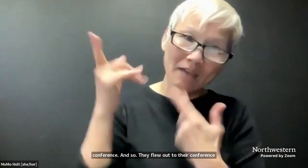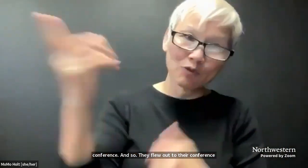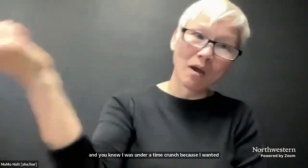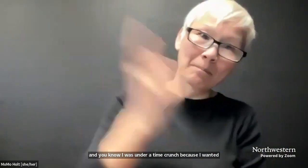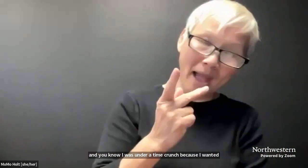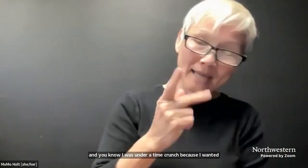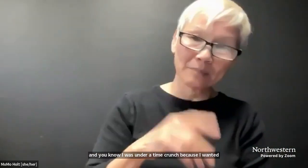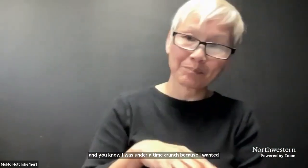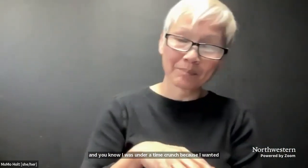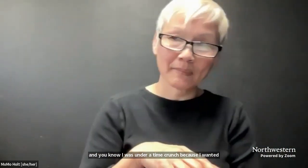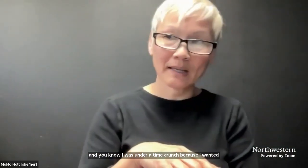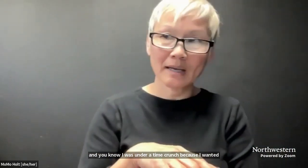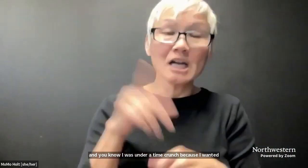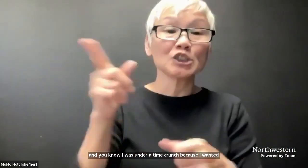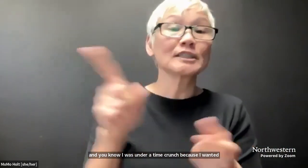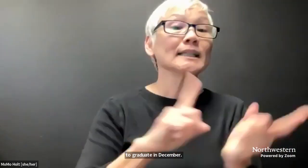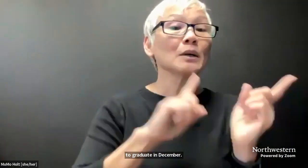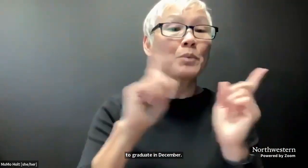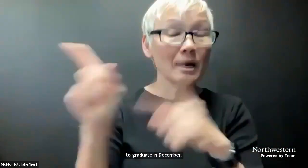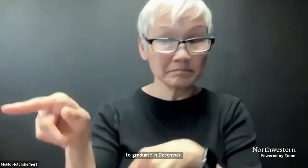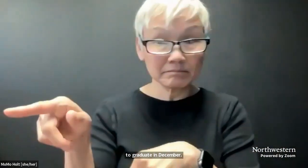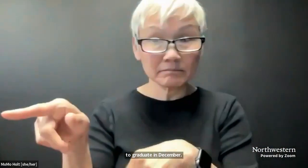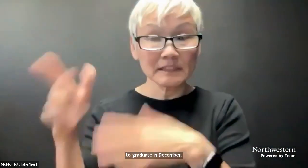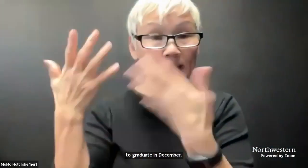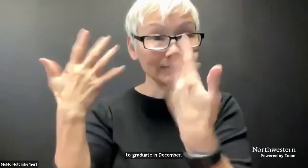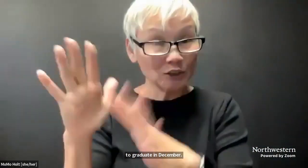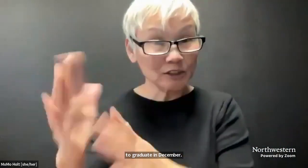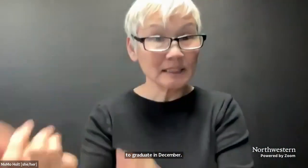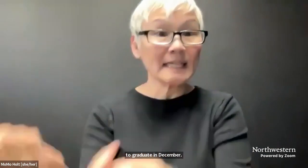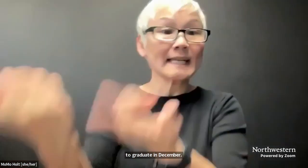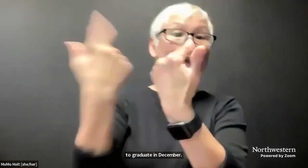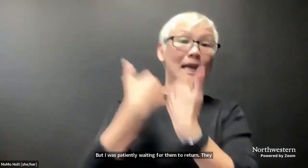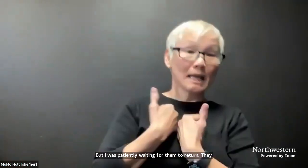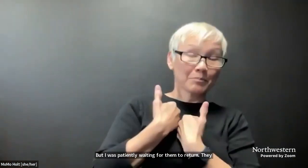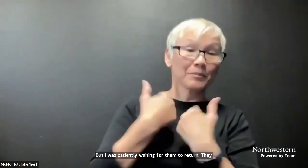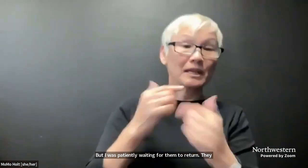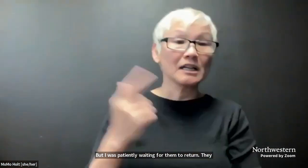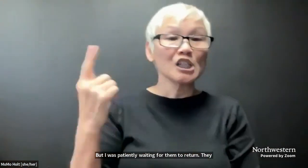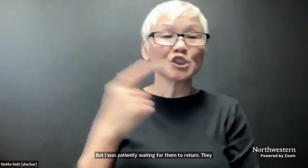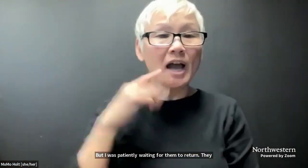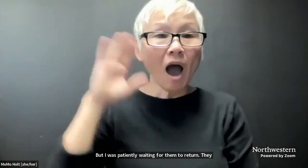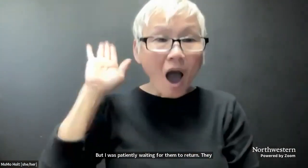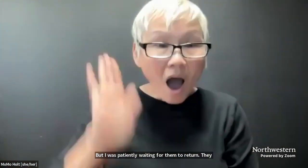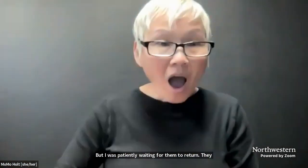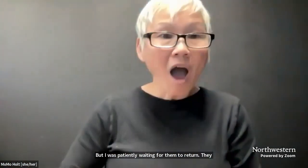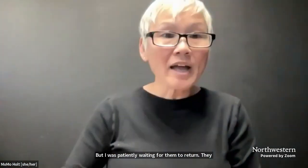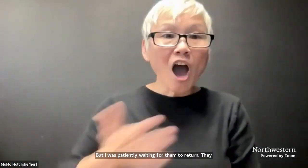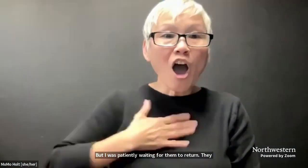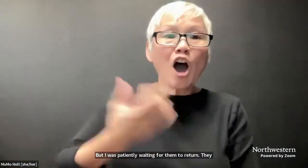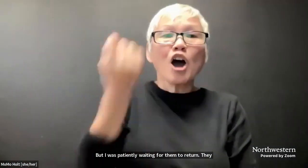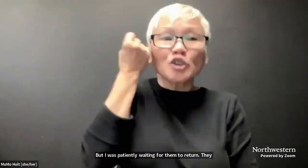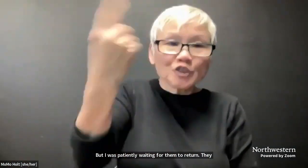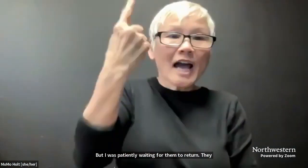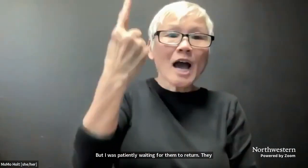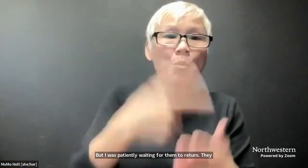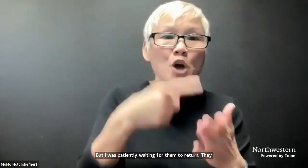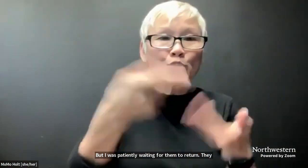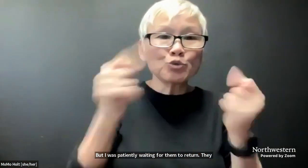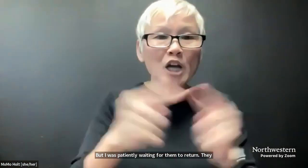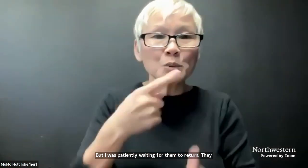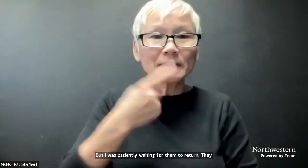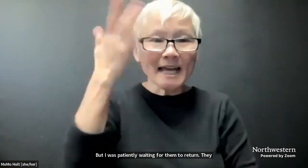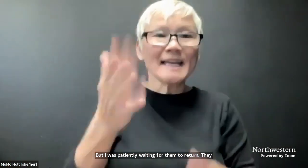but I was patiently waiting for them to return. They went to the conference and came back and she says, oh,